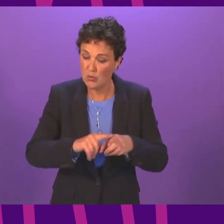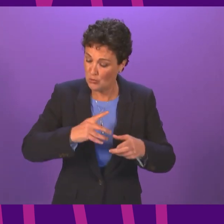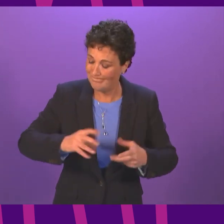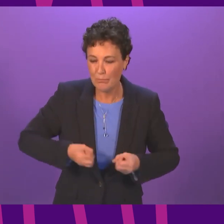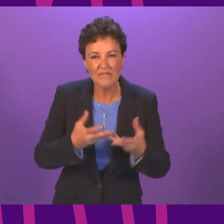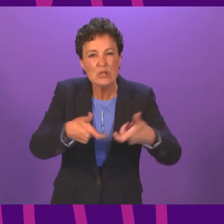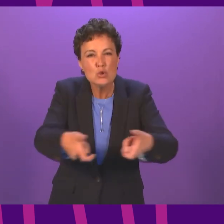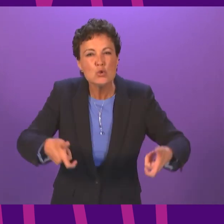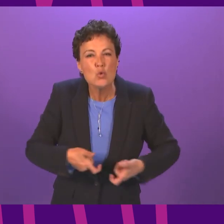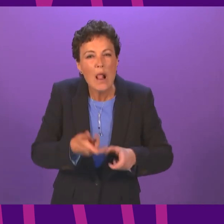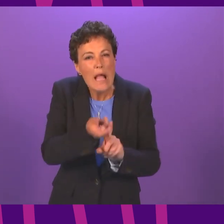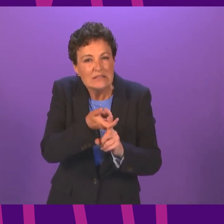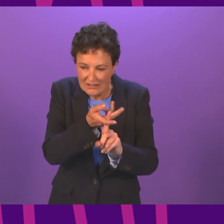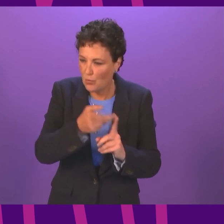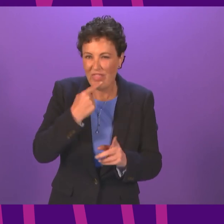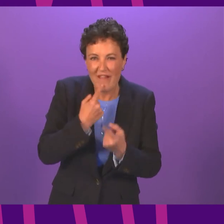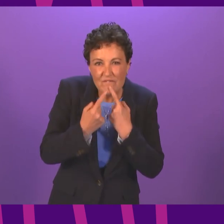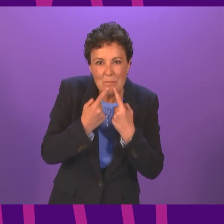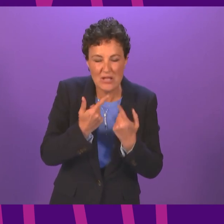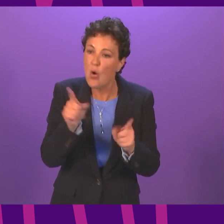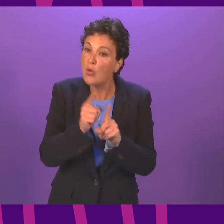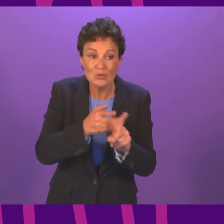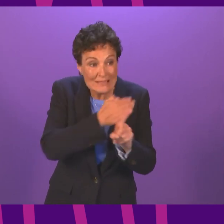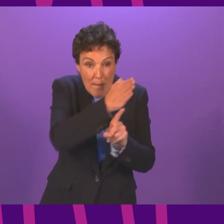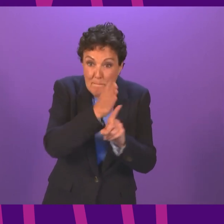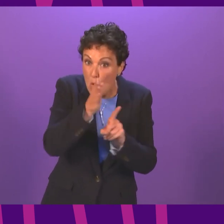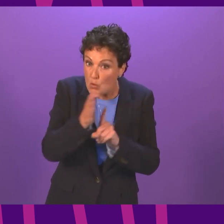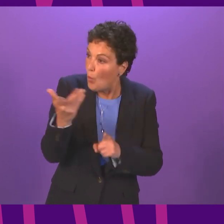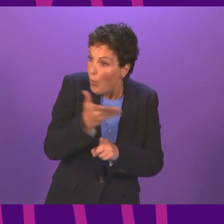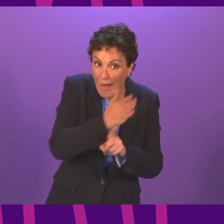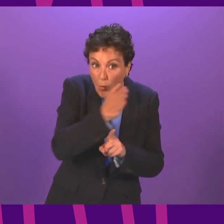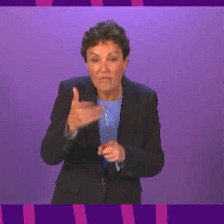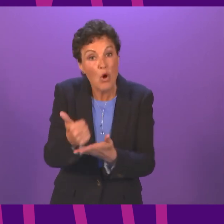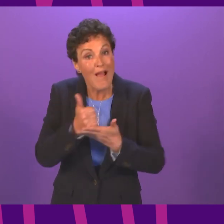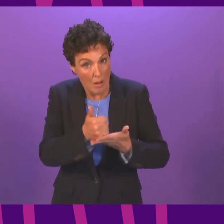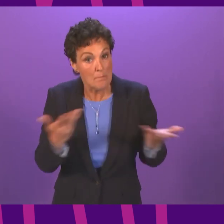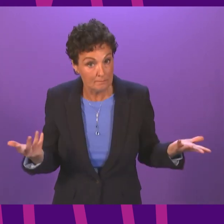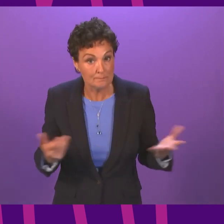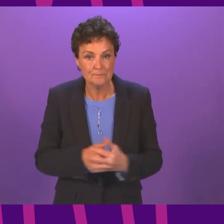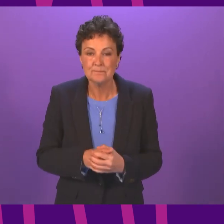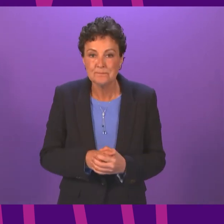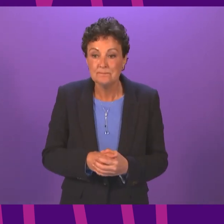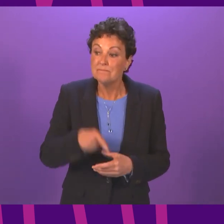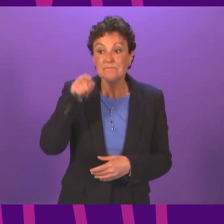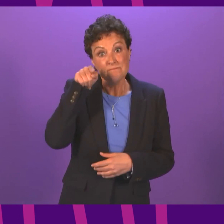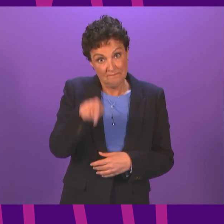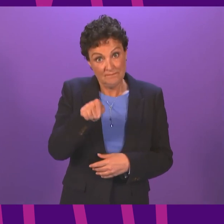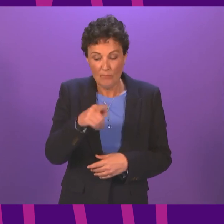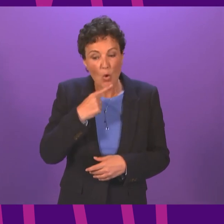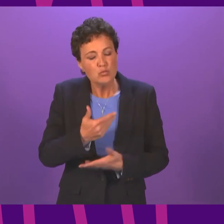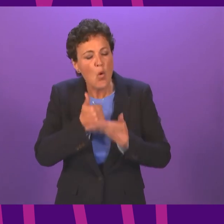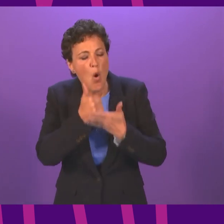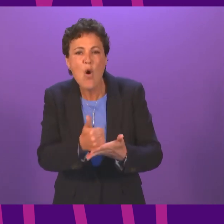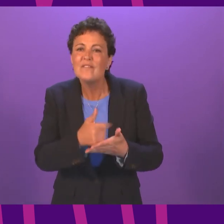information and signposting to be made available to EU citizens the funding also offers advice and support through Citizens